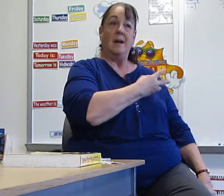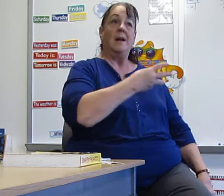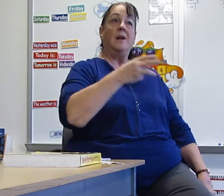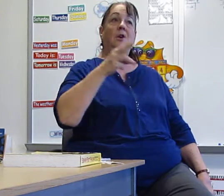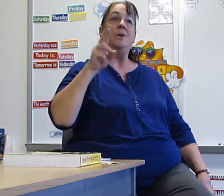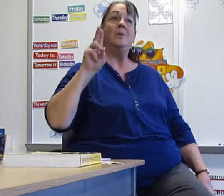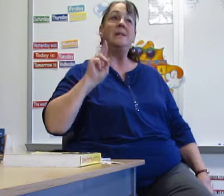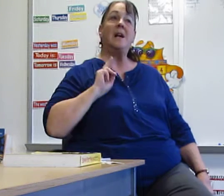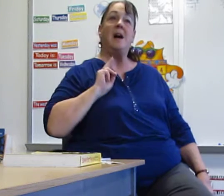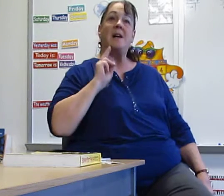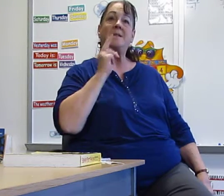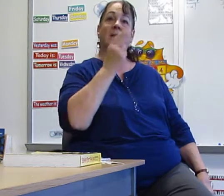U is us.